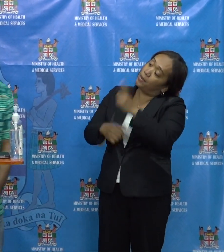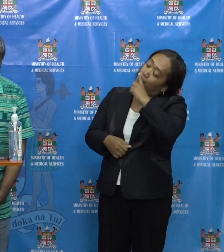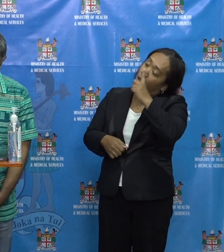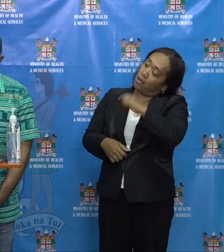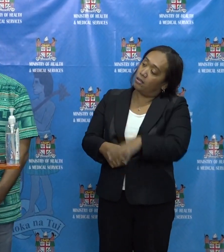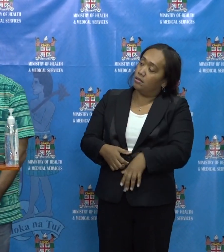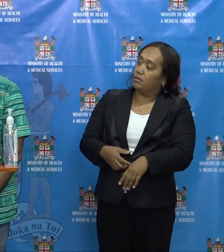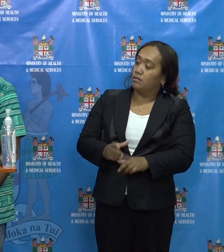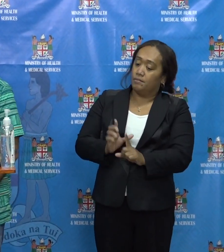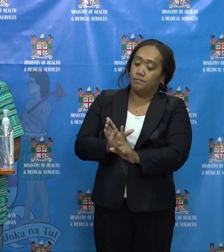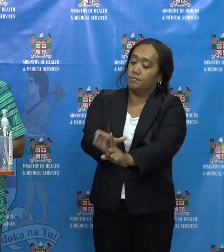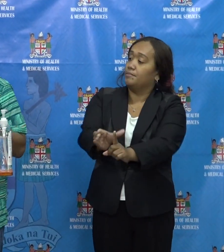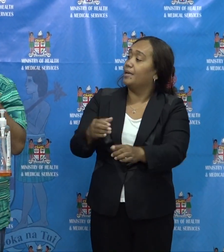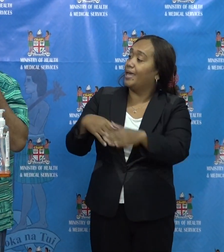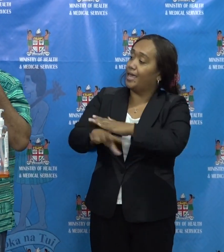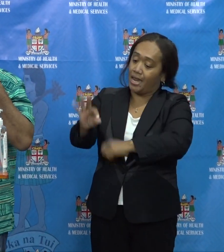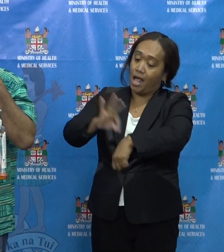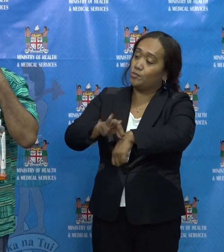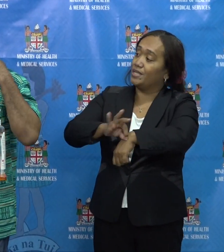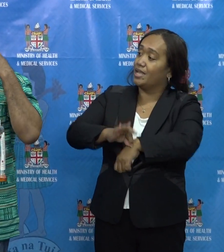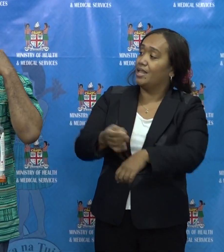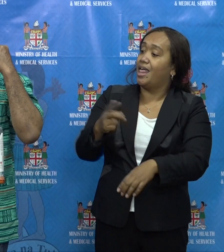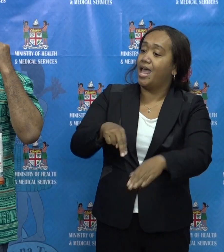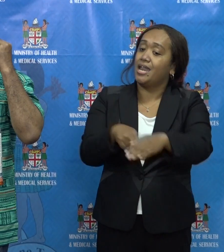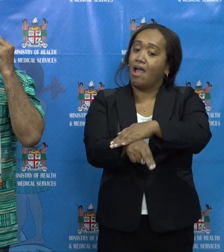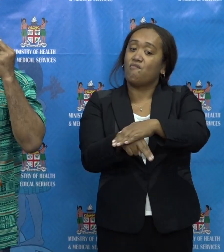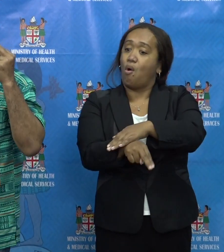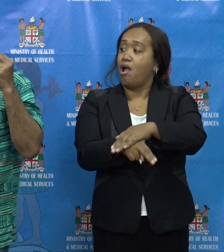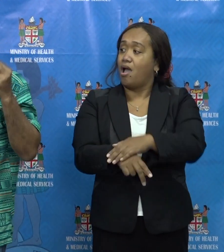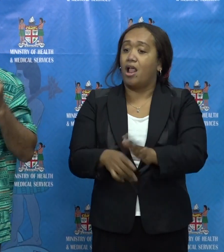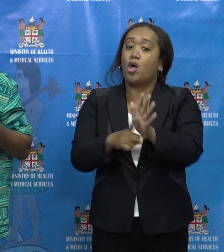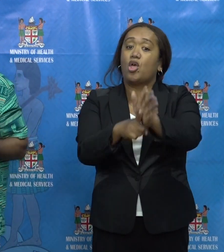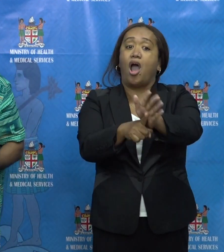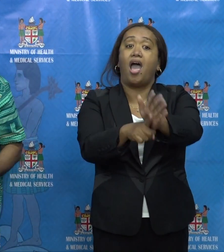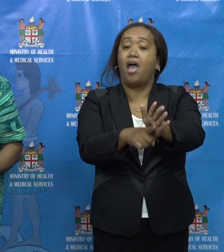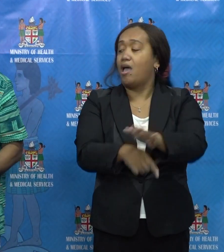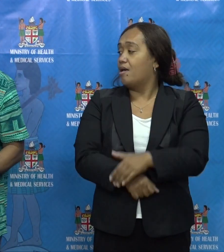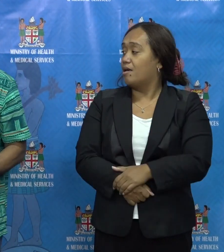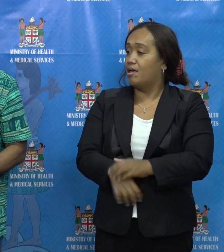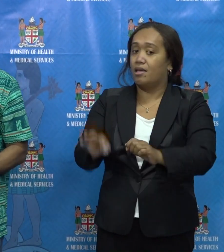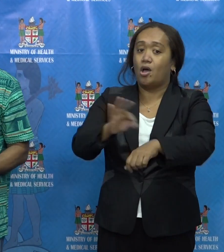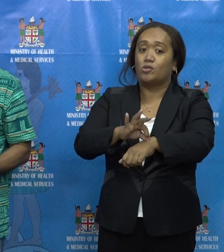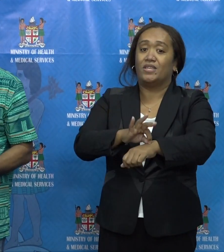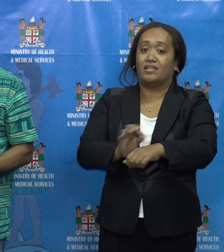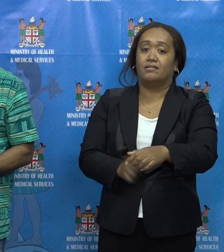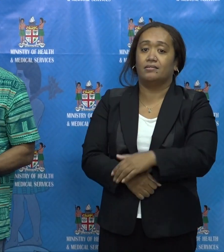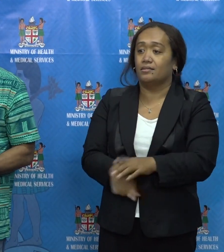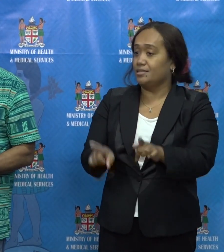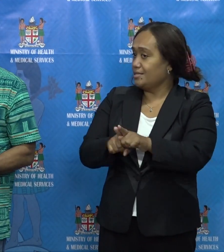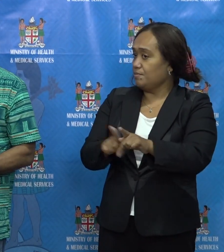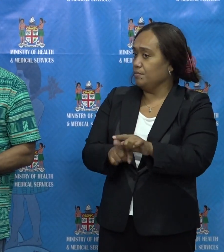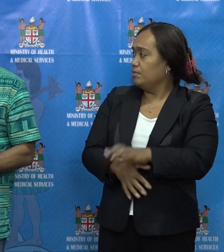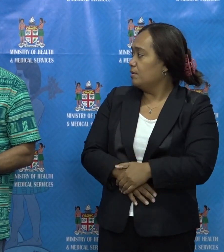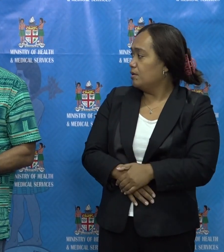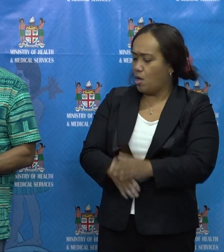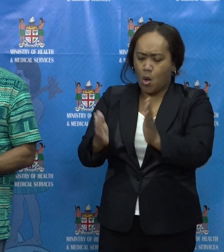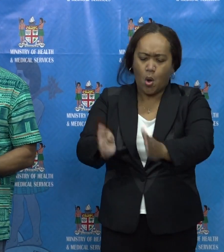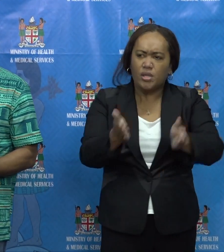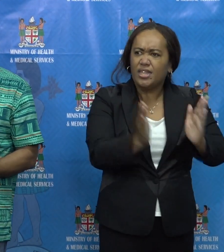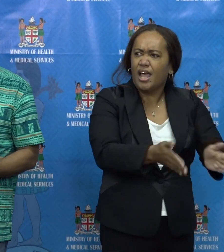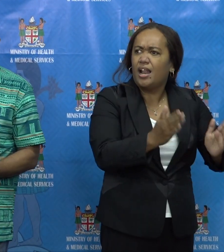Navajo isolation units? How many more people can you accommodate? In which areas are on standby, in which hotels,